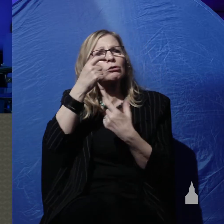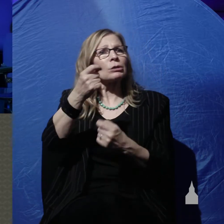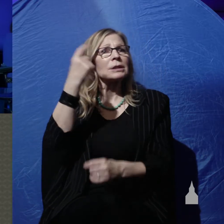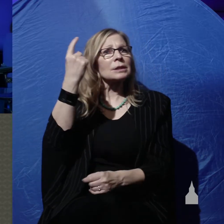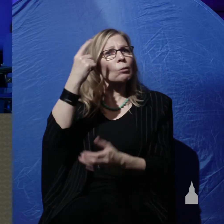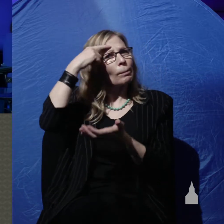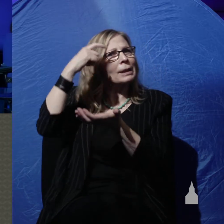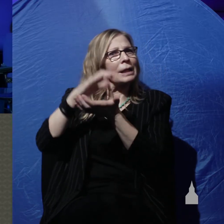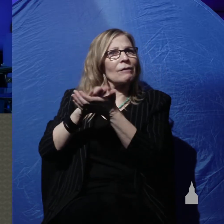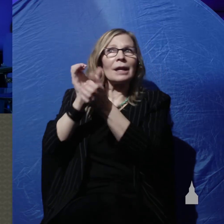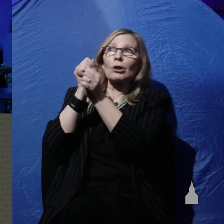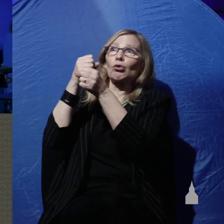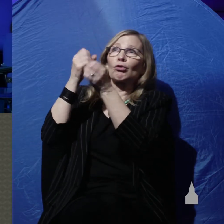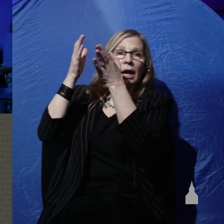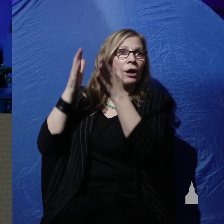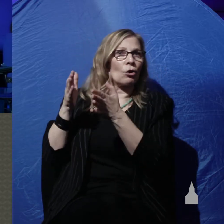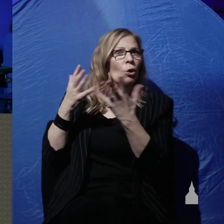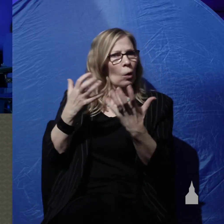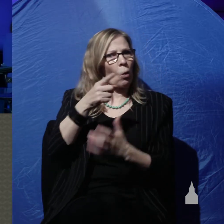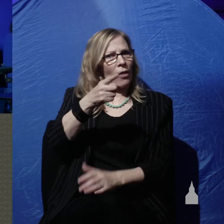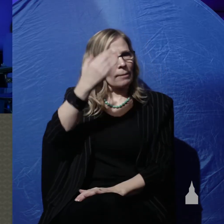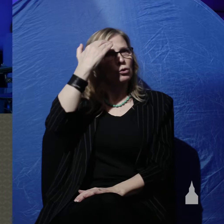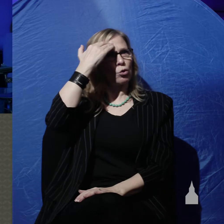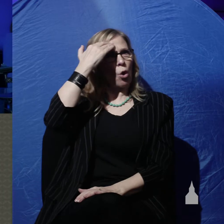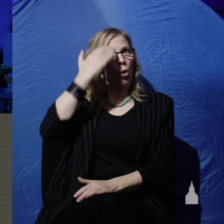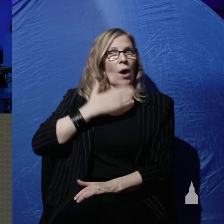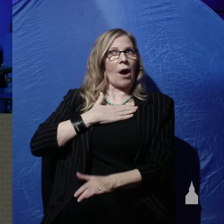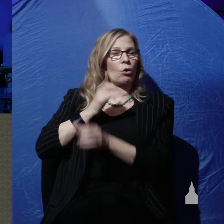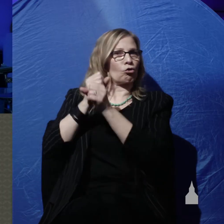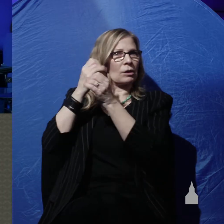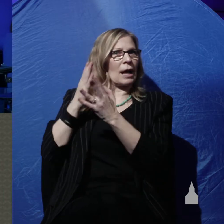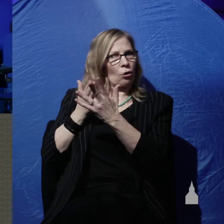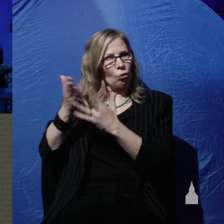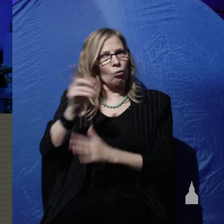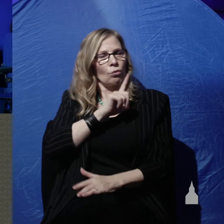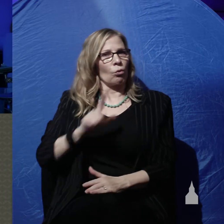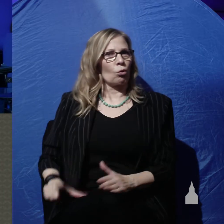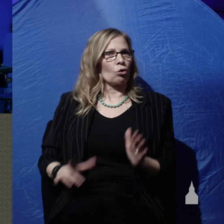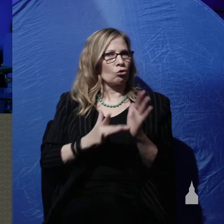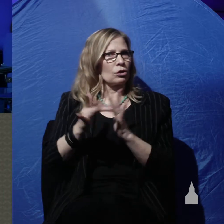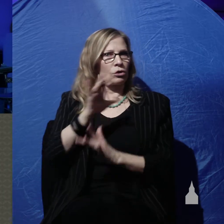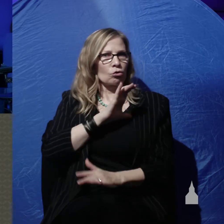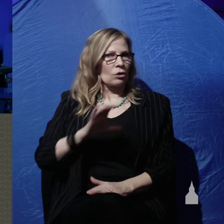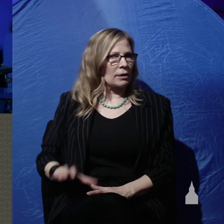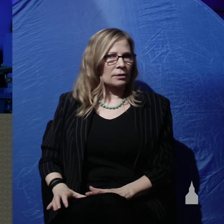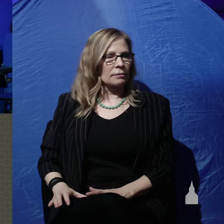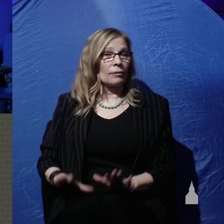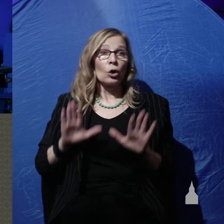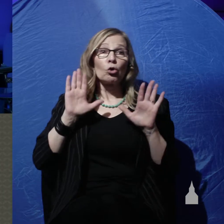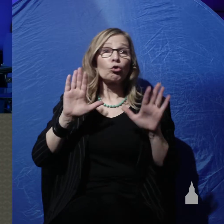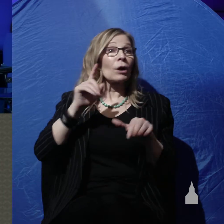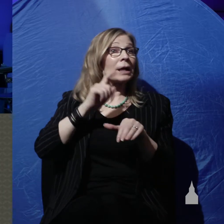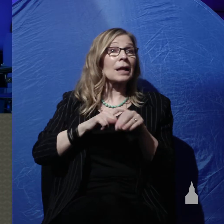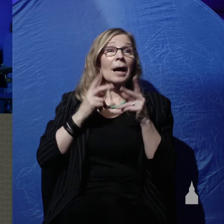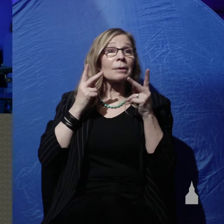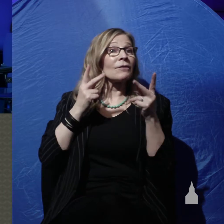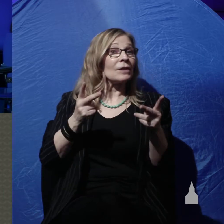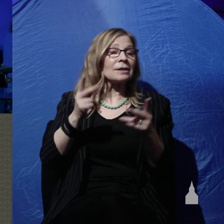We want them to come to know the creator through our Lord Jesus Christ. And Christmas is a great time to visit the museum. We have over